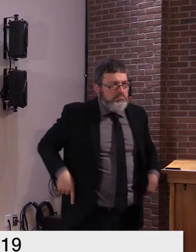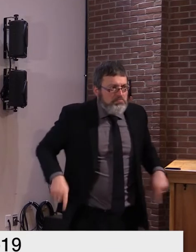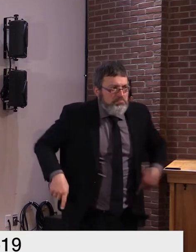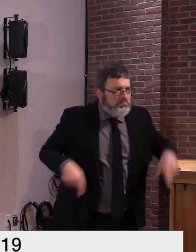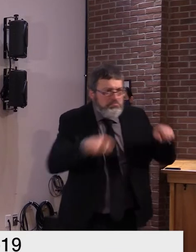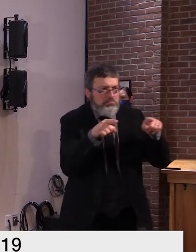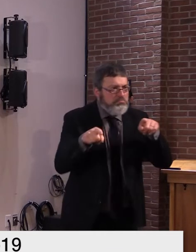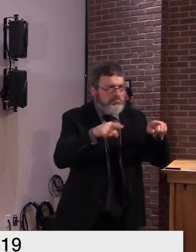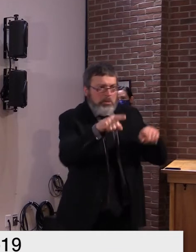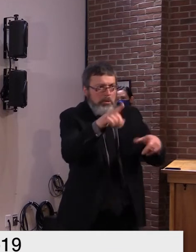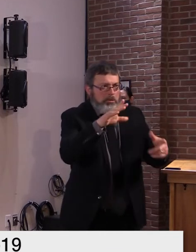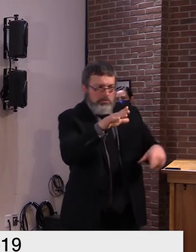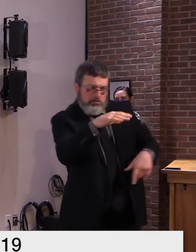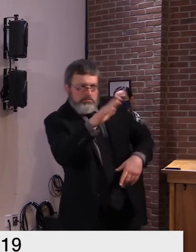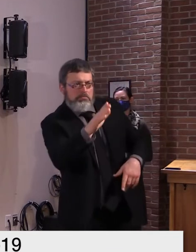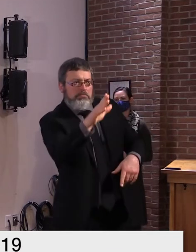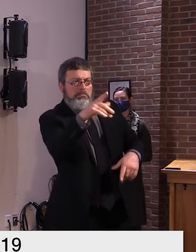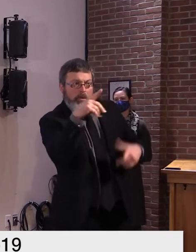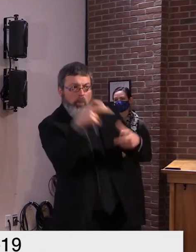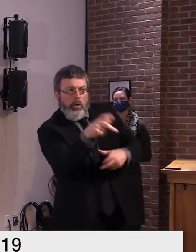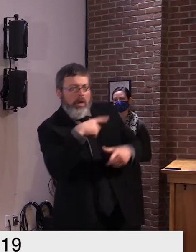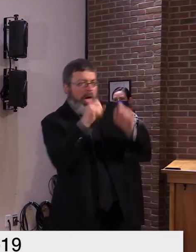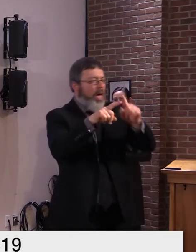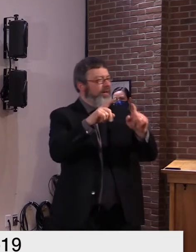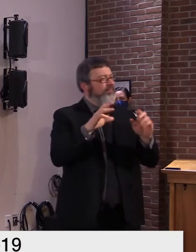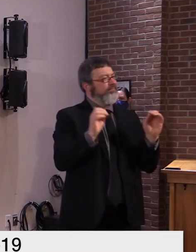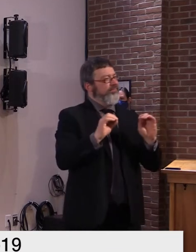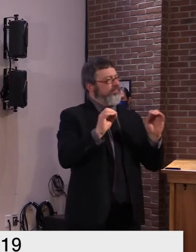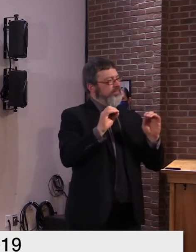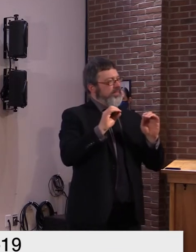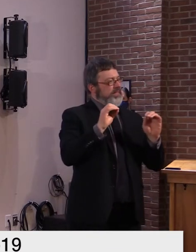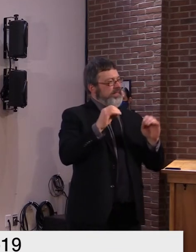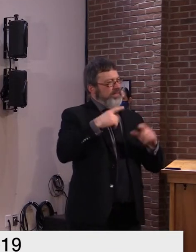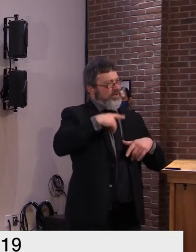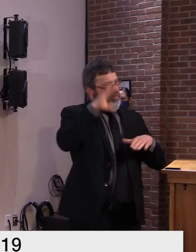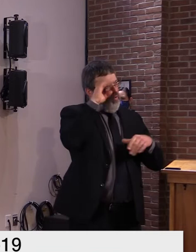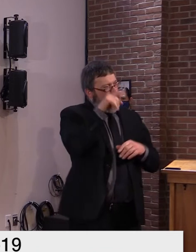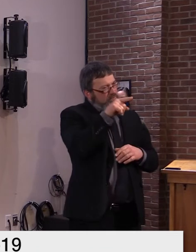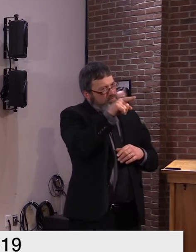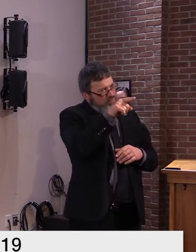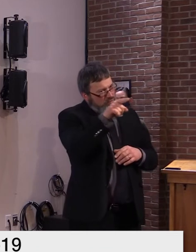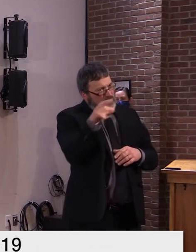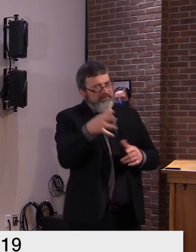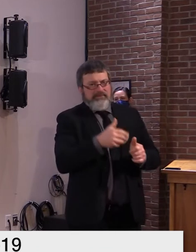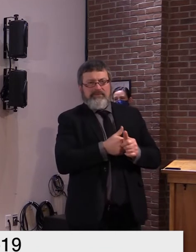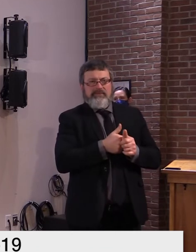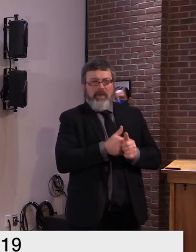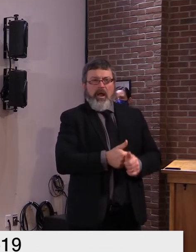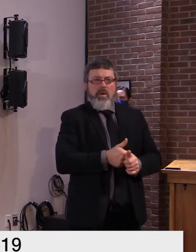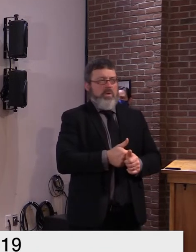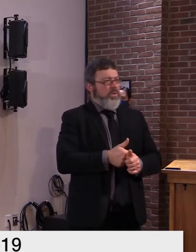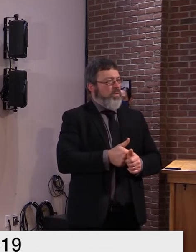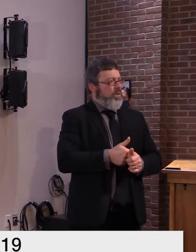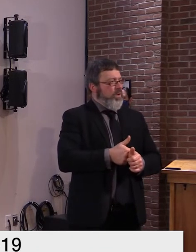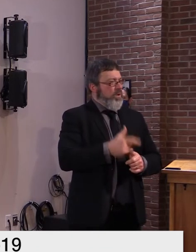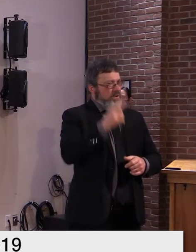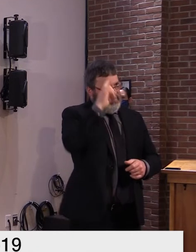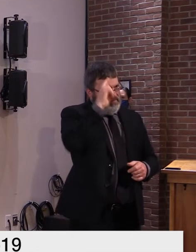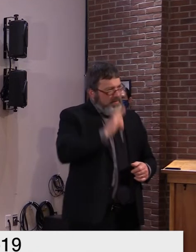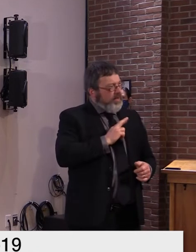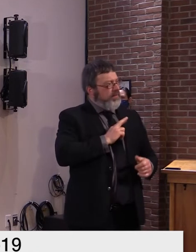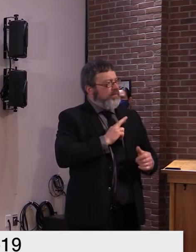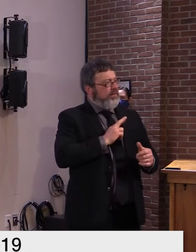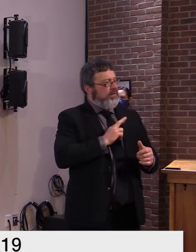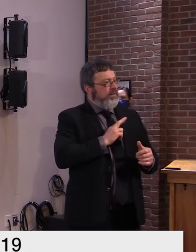we're hopeful that that folks are complying as far as further enforcement i would certainly have to um look at uh